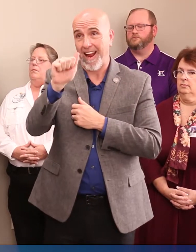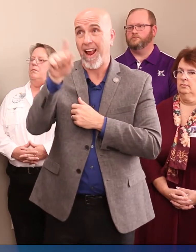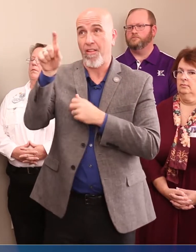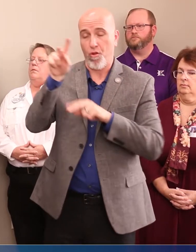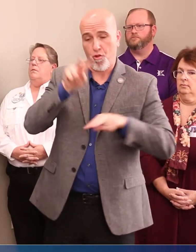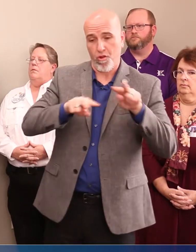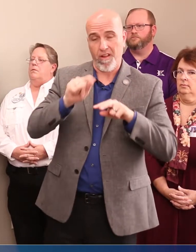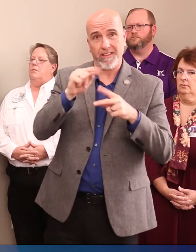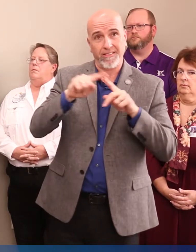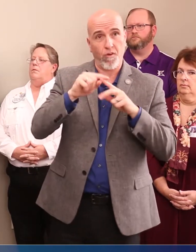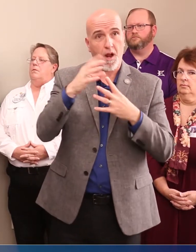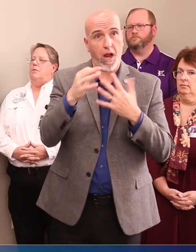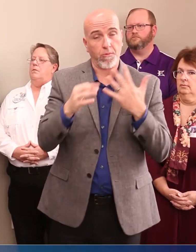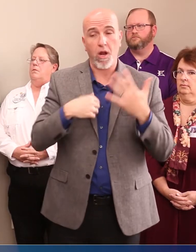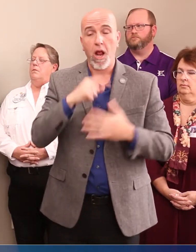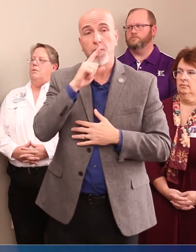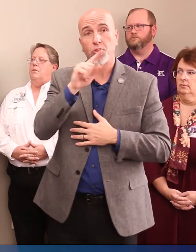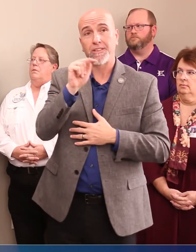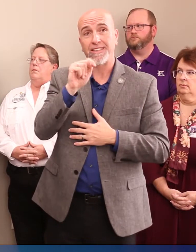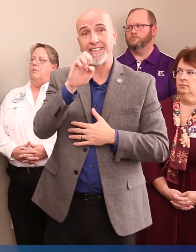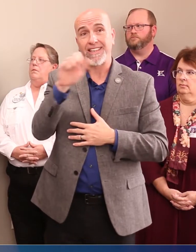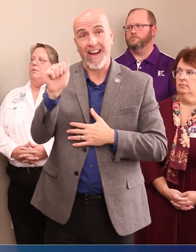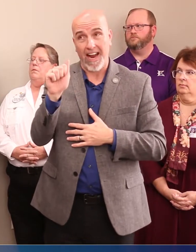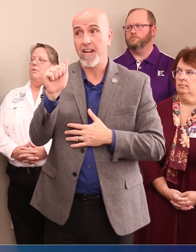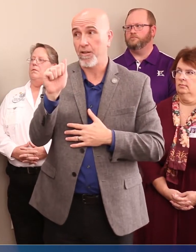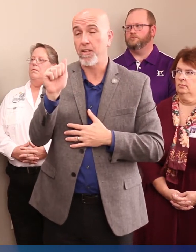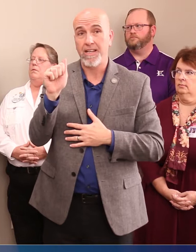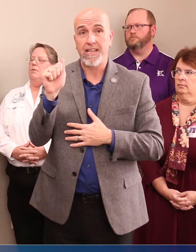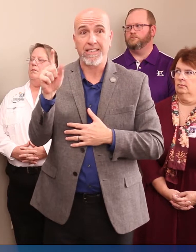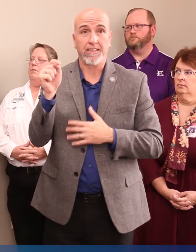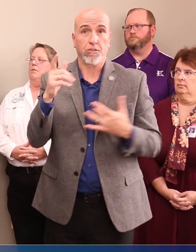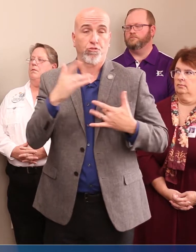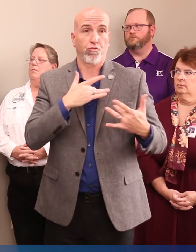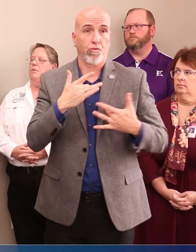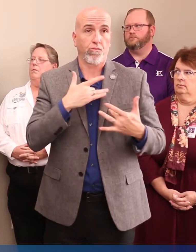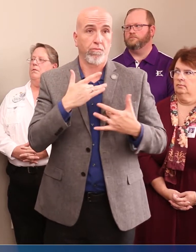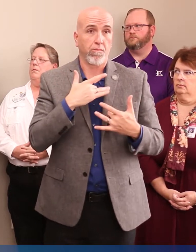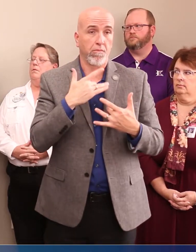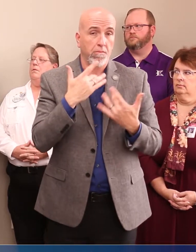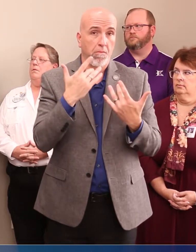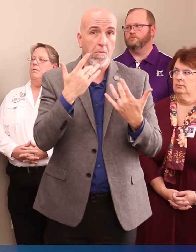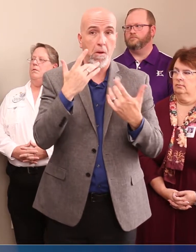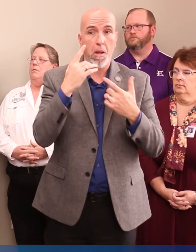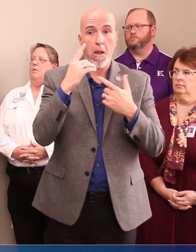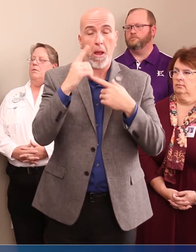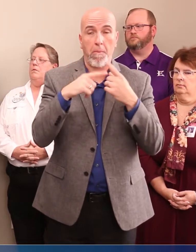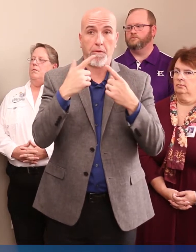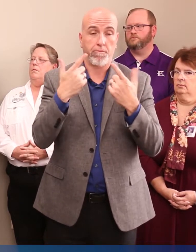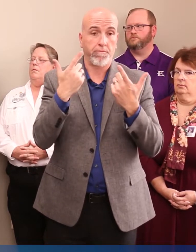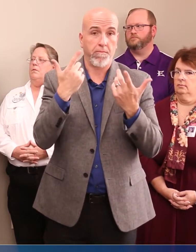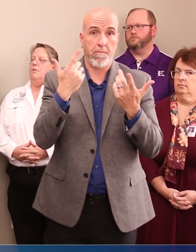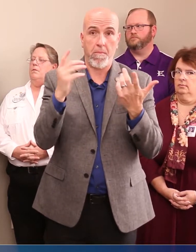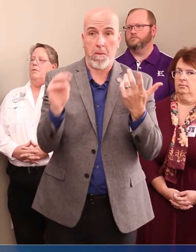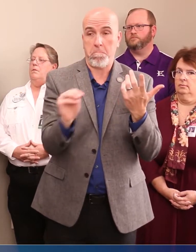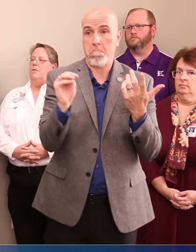the options. I'm sure the Texas Education Association is concerned about millions of students in the